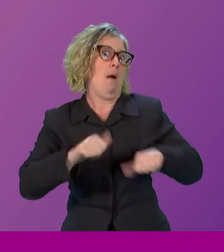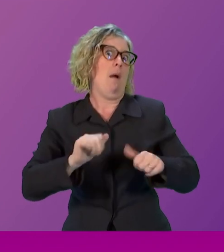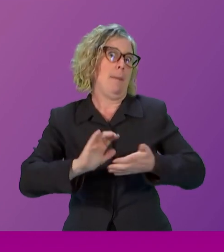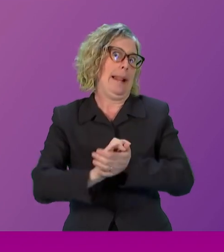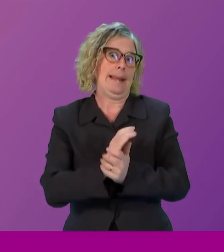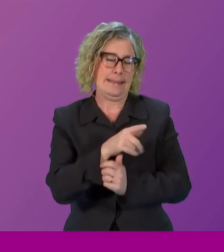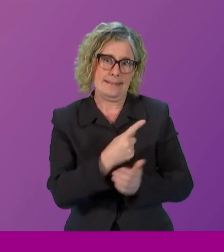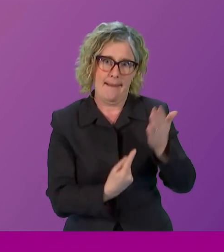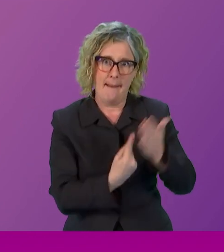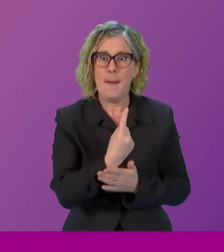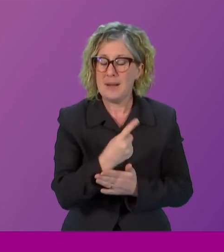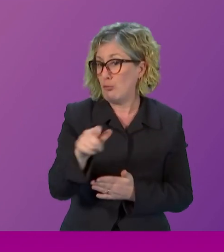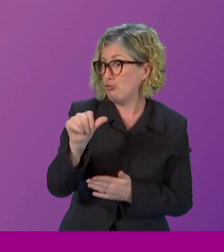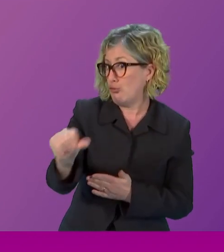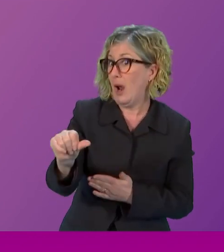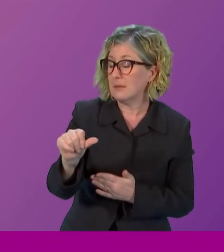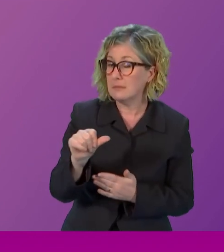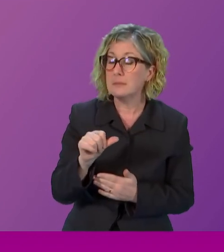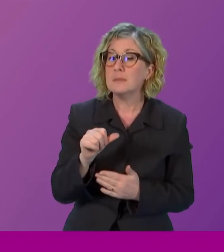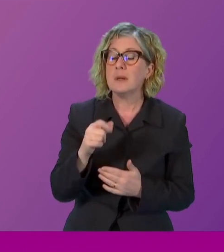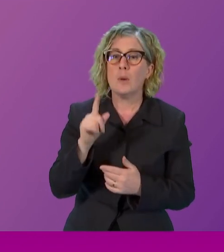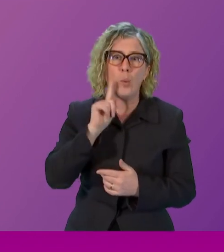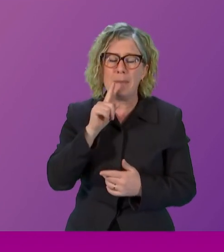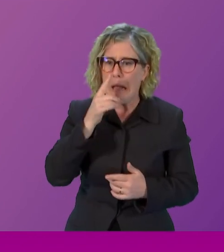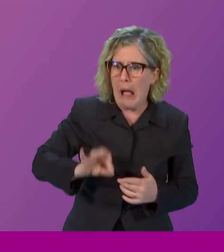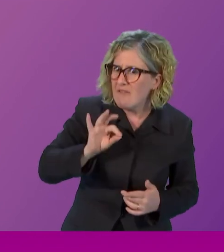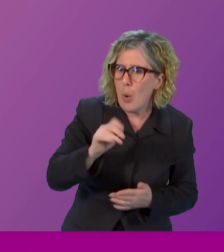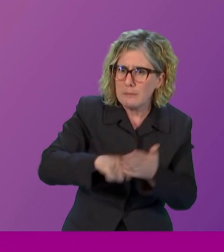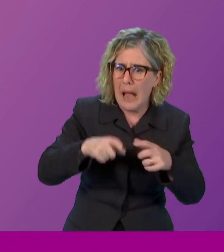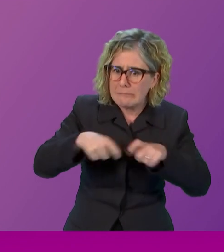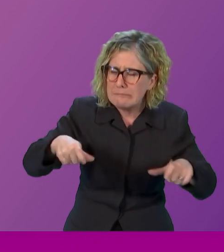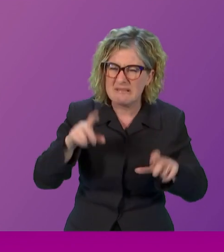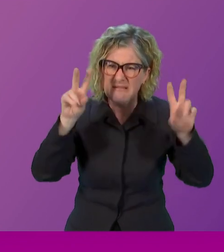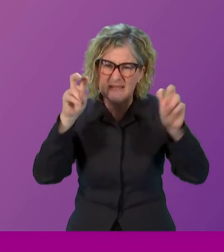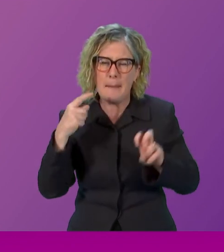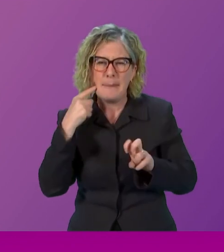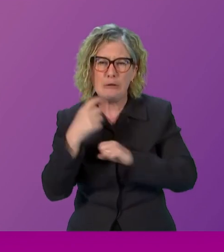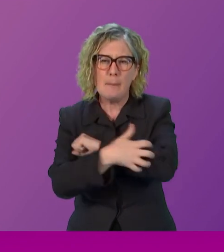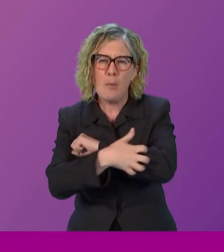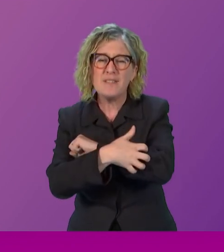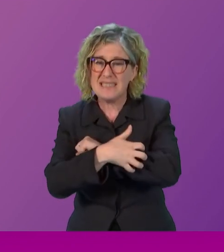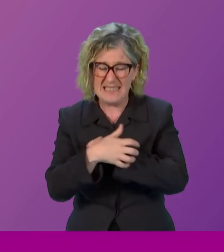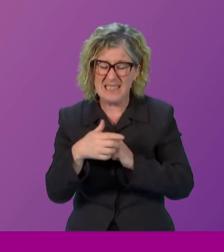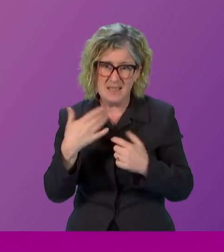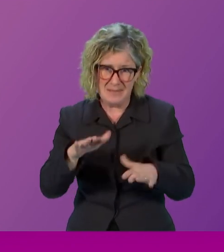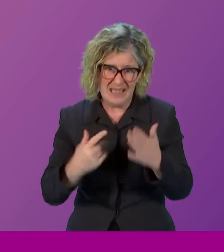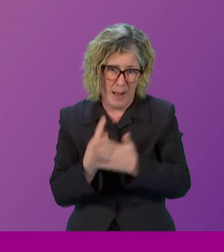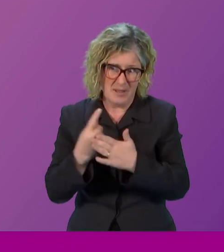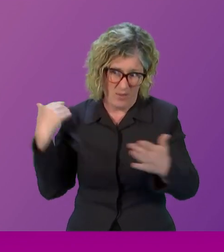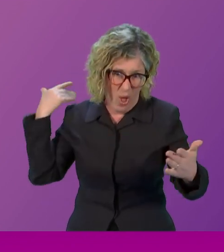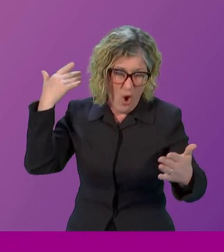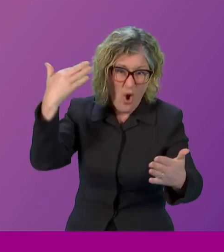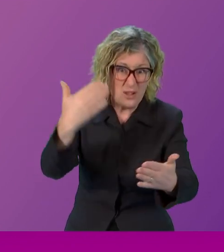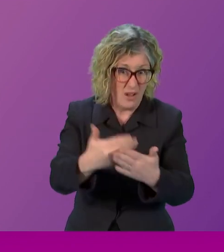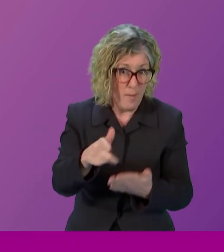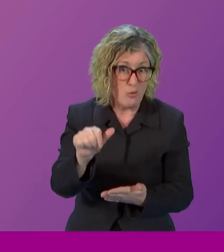out that issues around period poverty have been around for a long time, and you're quite right to point out that maybe